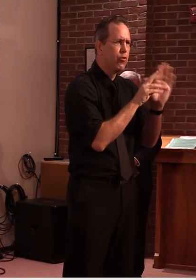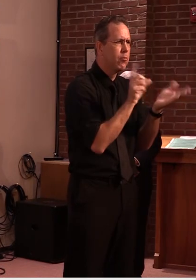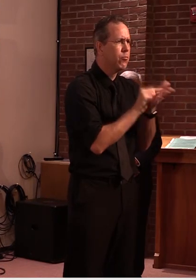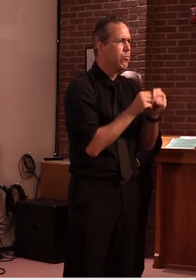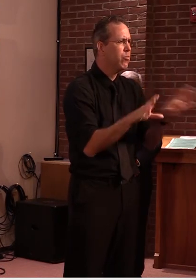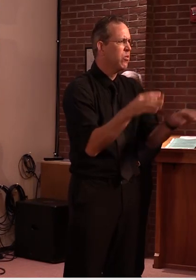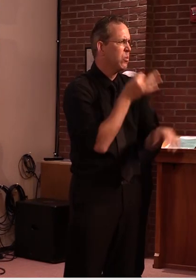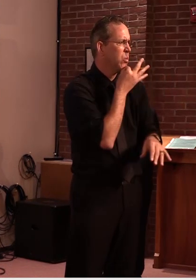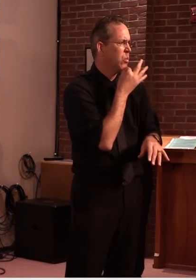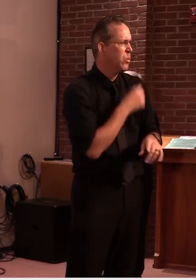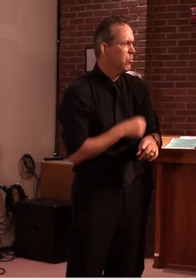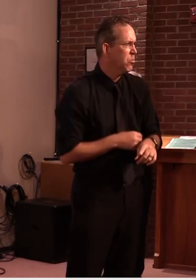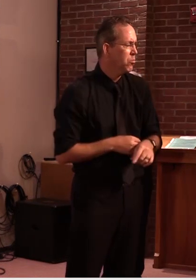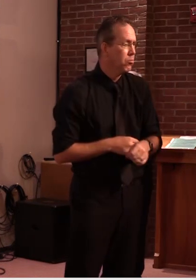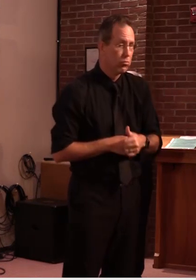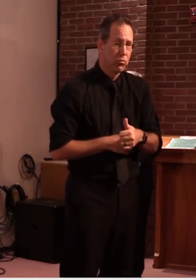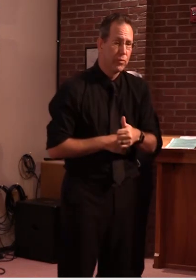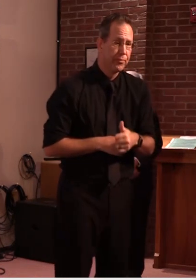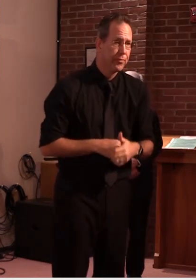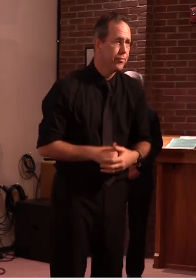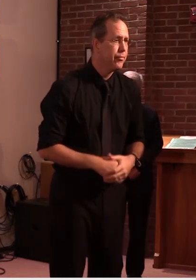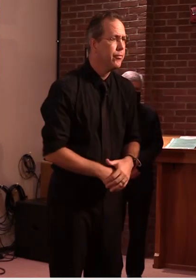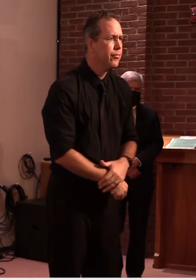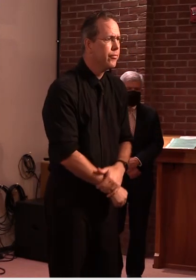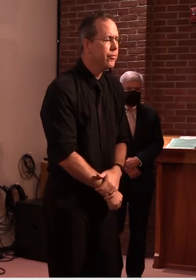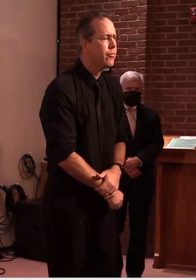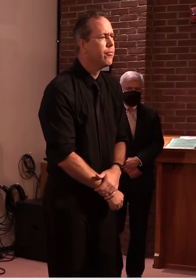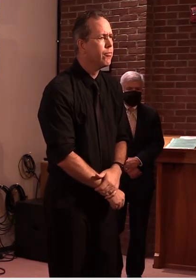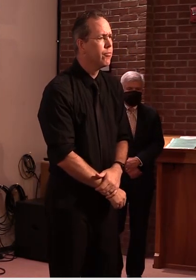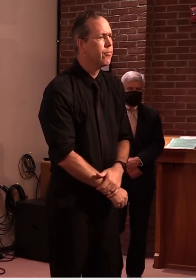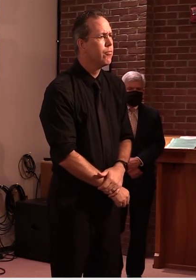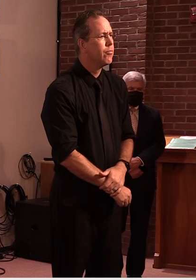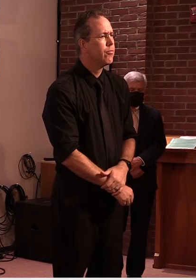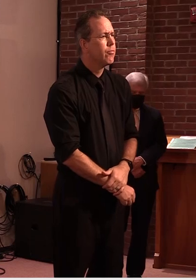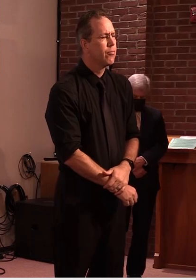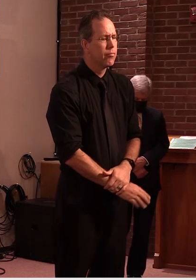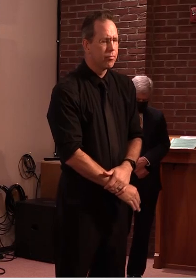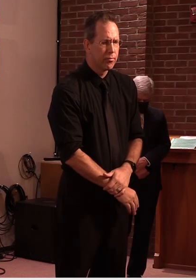joe the barton chronicle